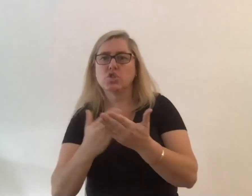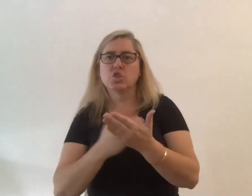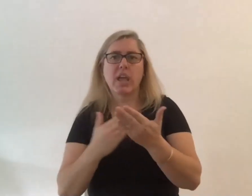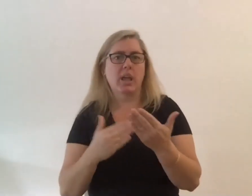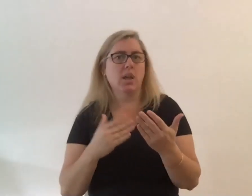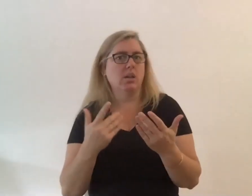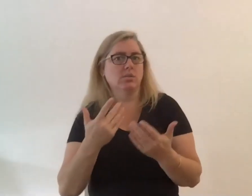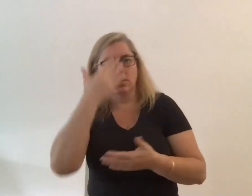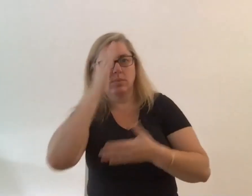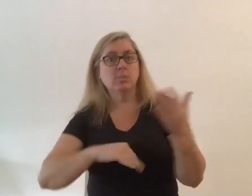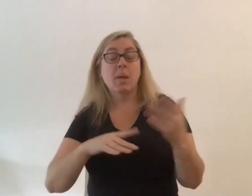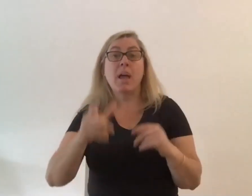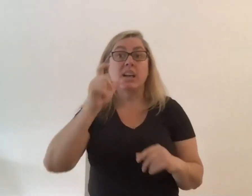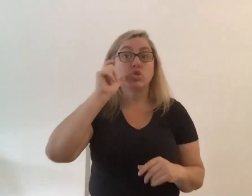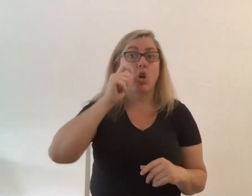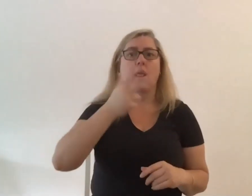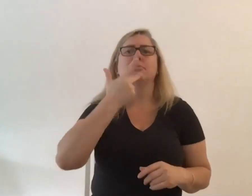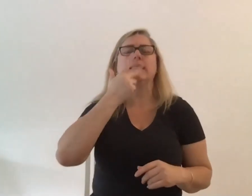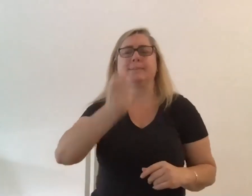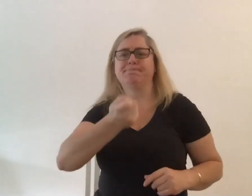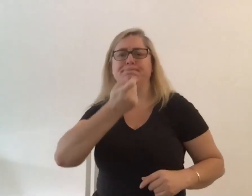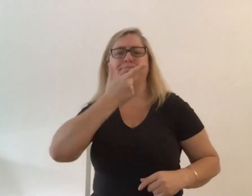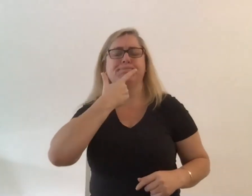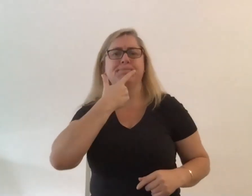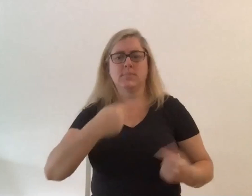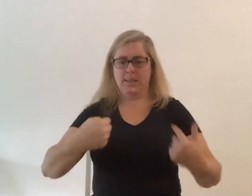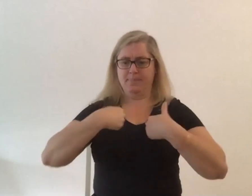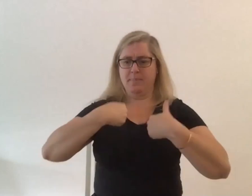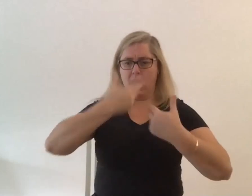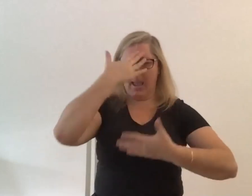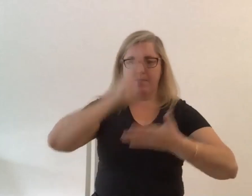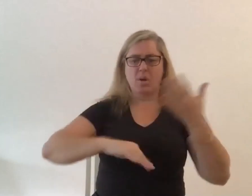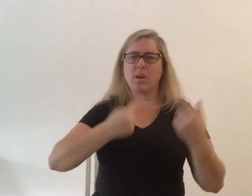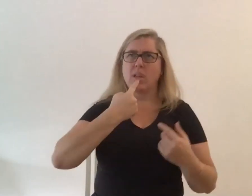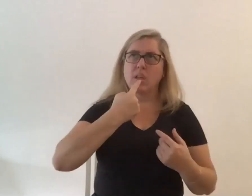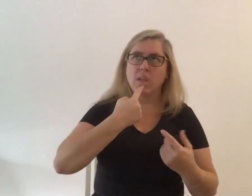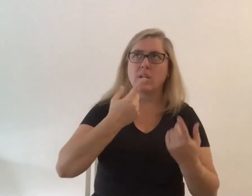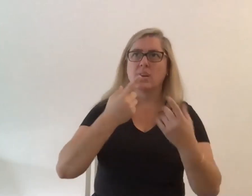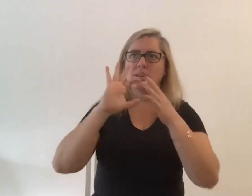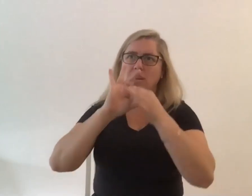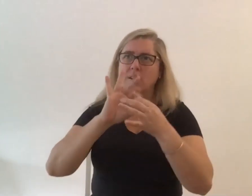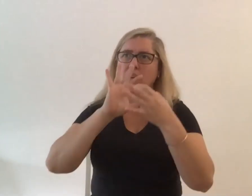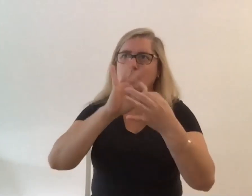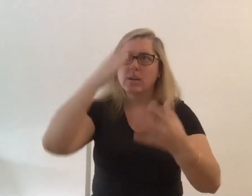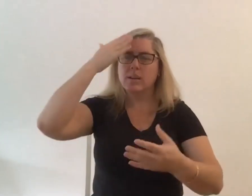the same chocolate but the way we experience it will be very different based on our memories our upbringing our biology